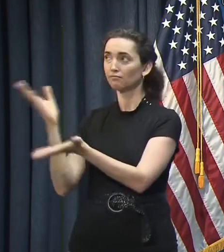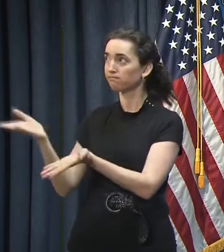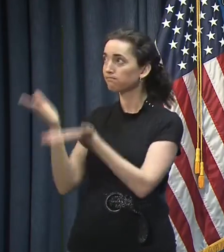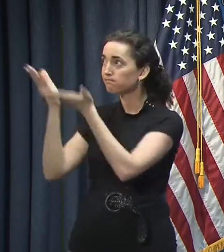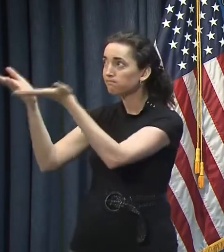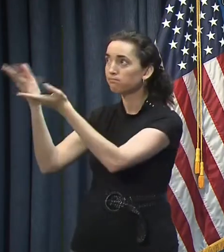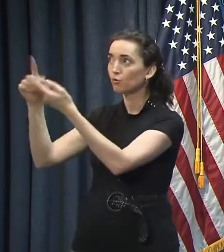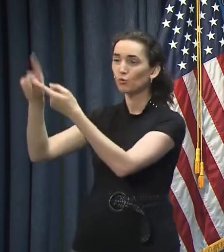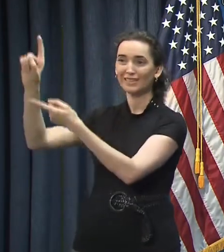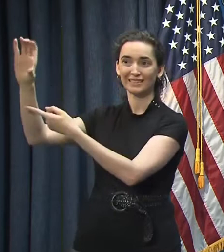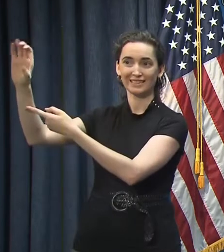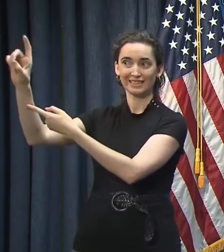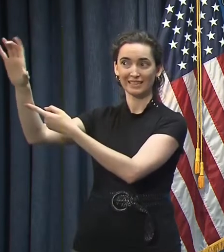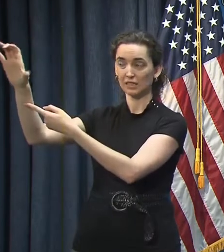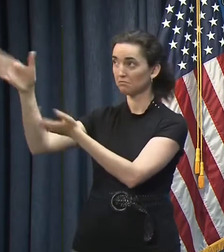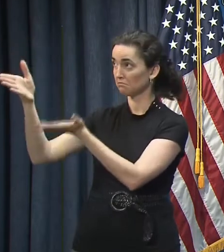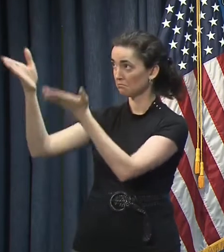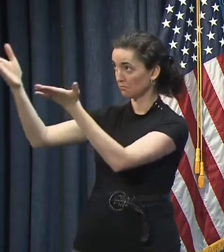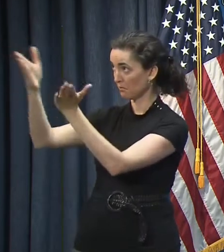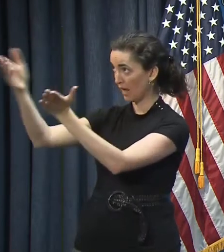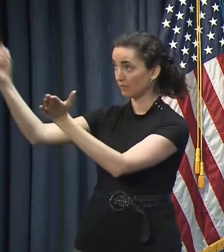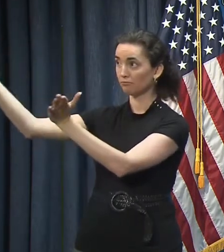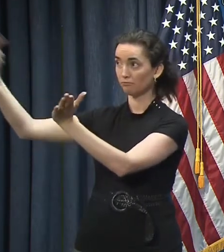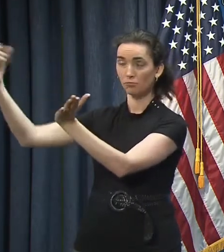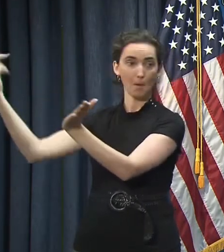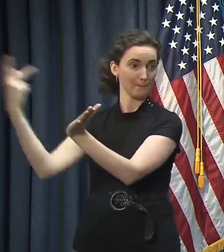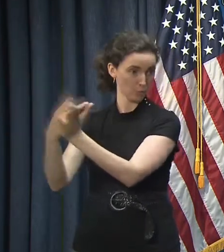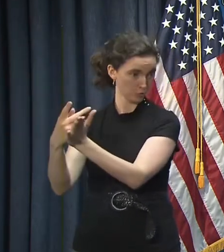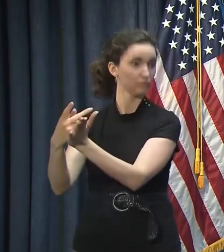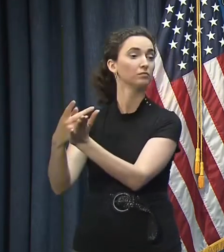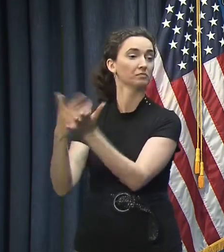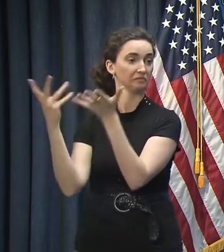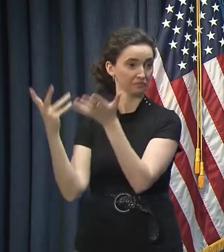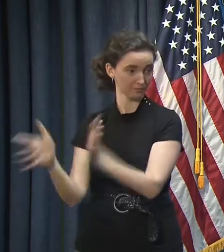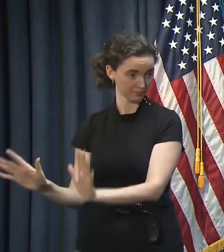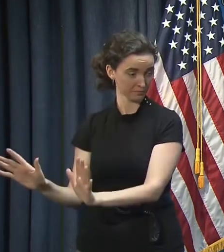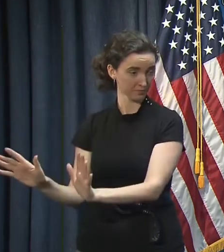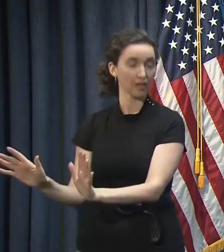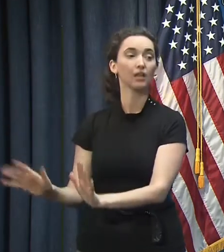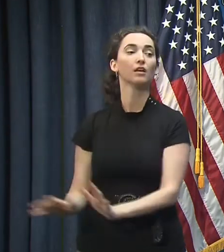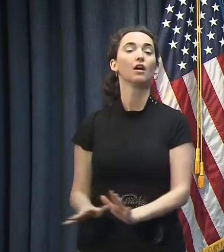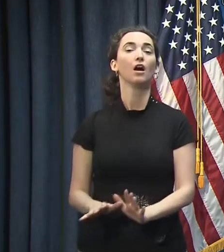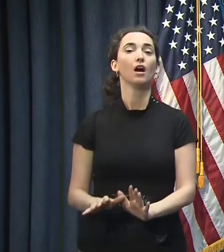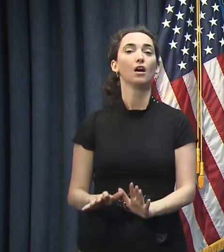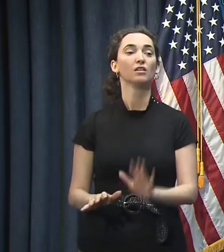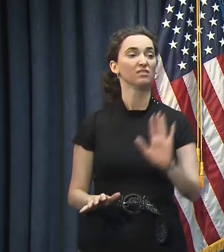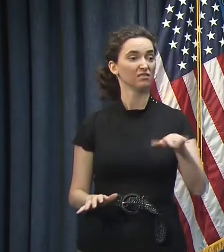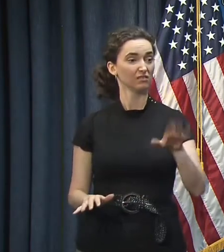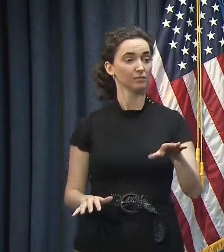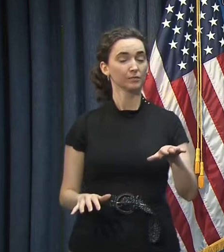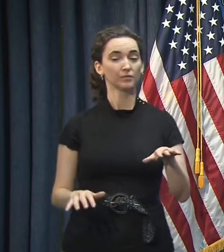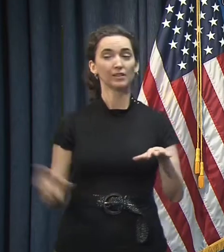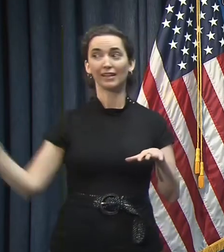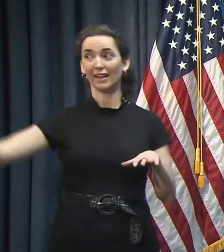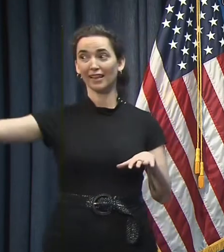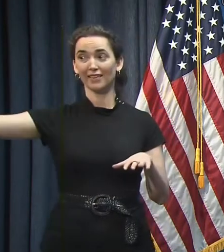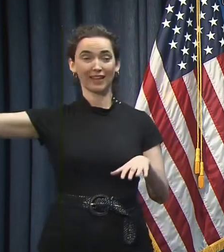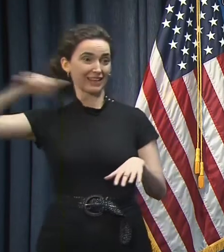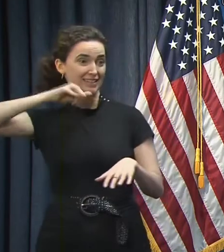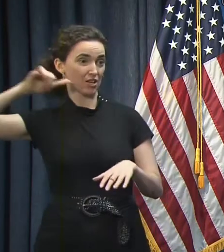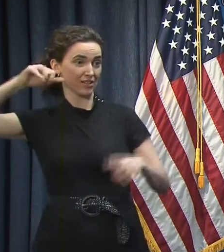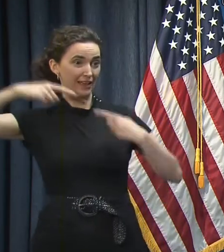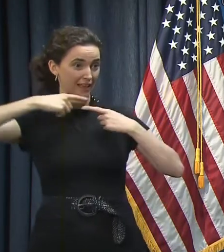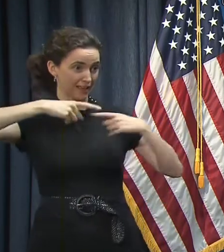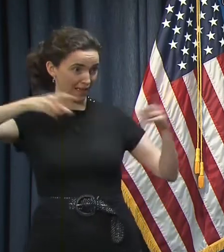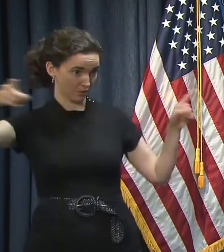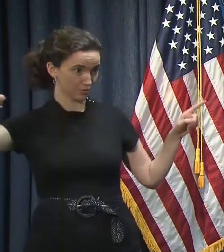the CDC. It has been approved. And, in fact, when they gave the announcement yesterday